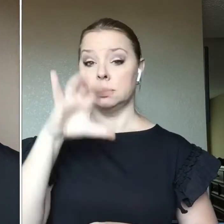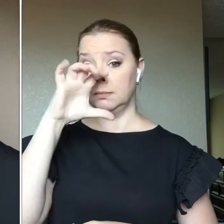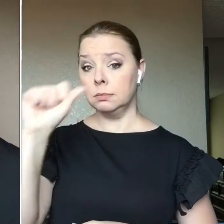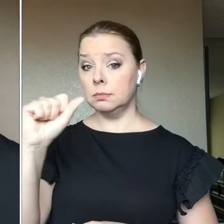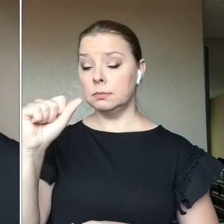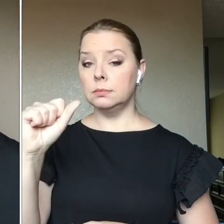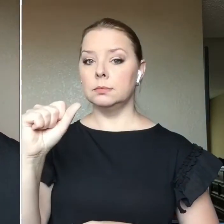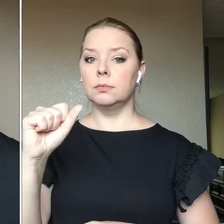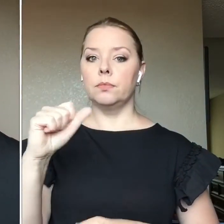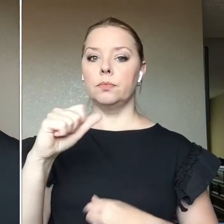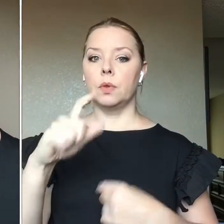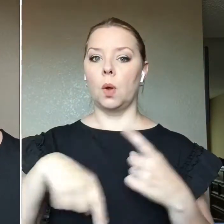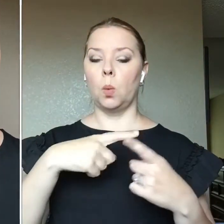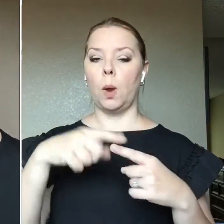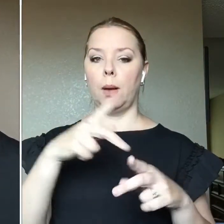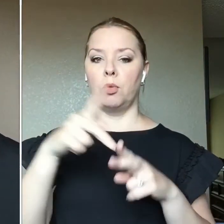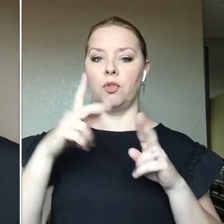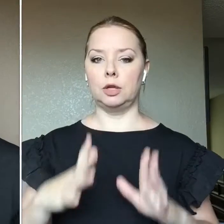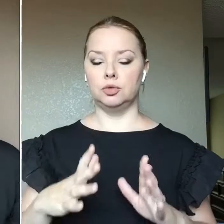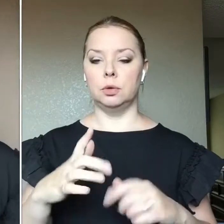Because I've used